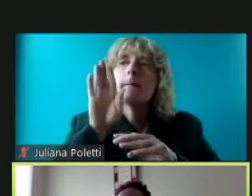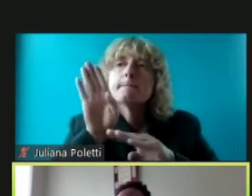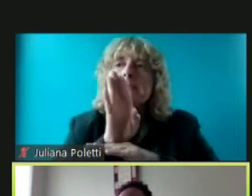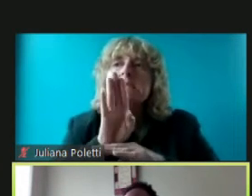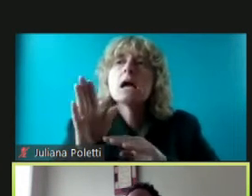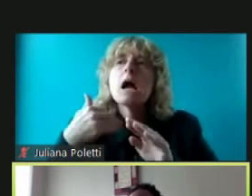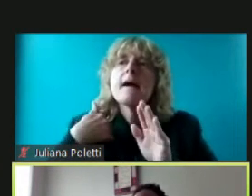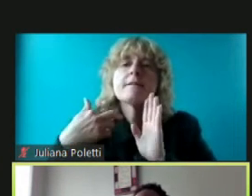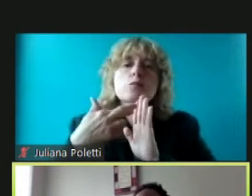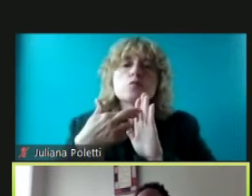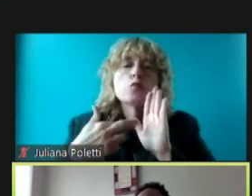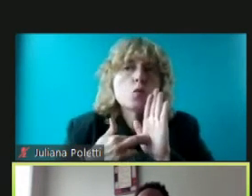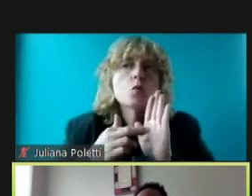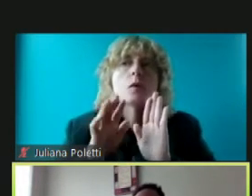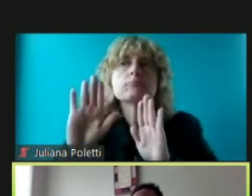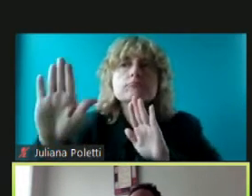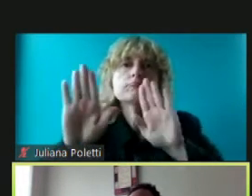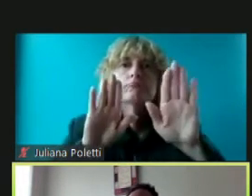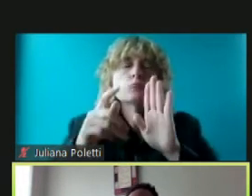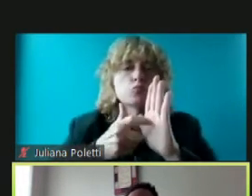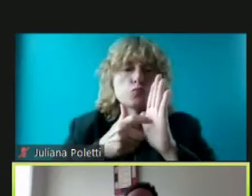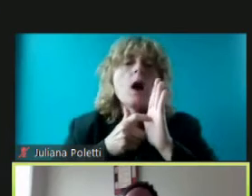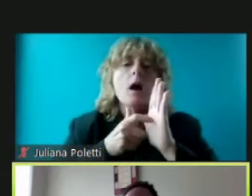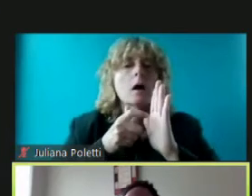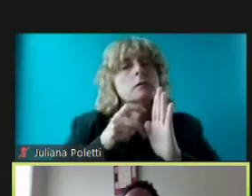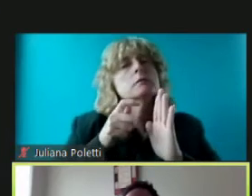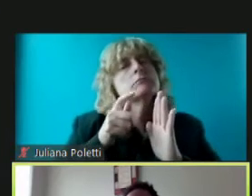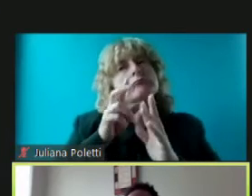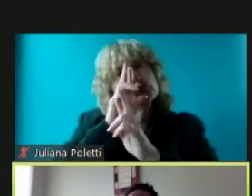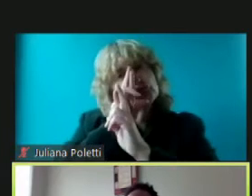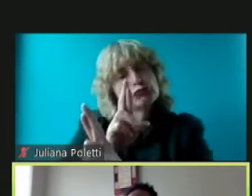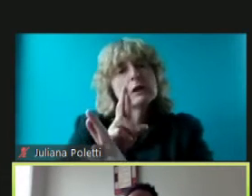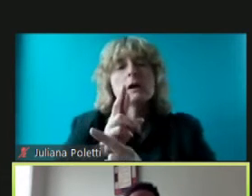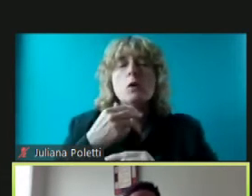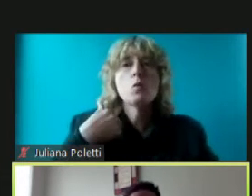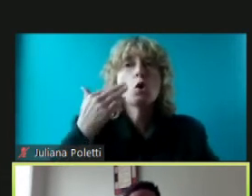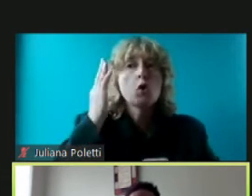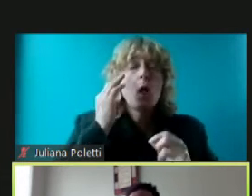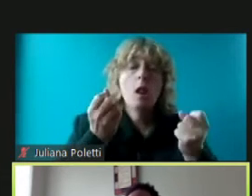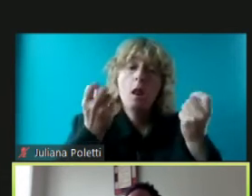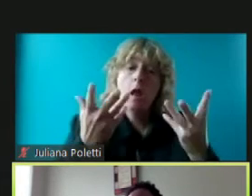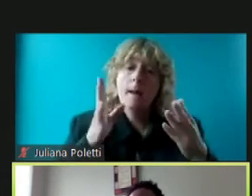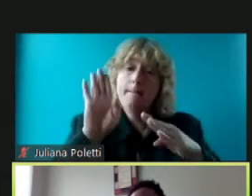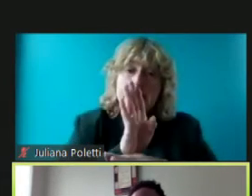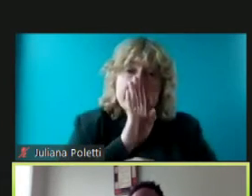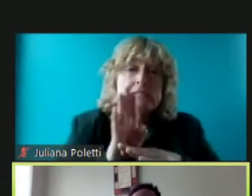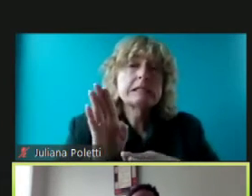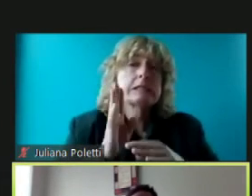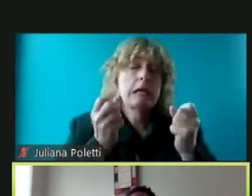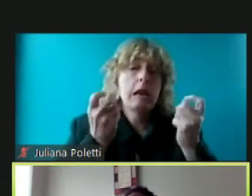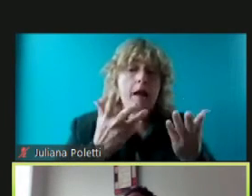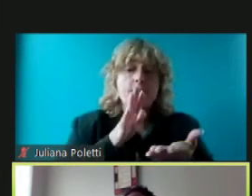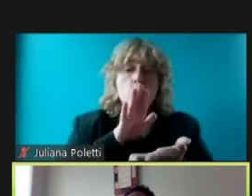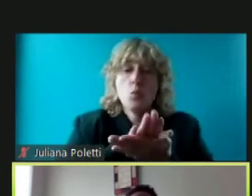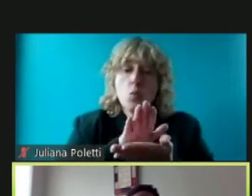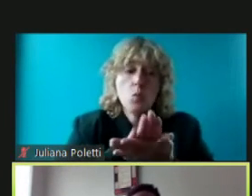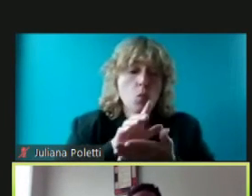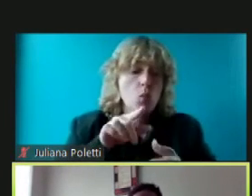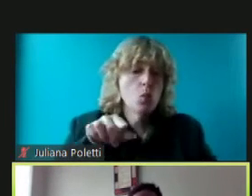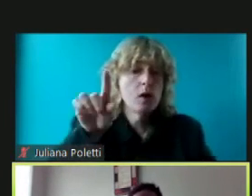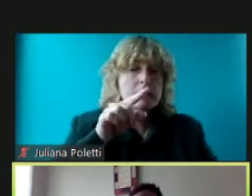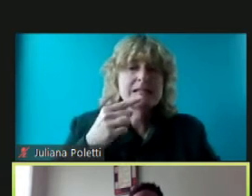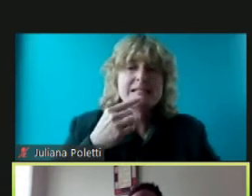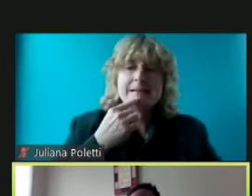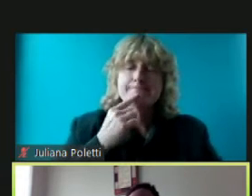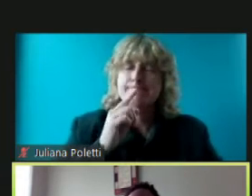whatever they're requiring you to do because right now we know that a lot of businesses a lot of schools are saying you can't